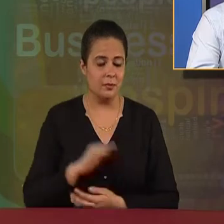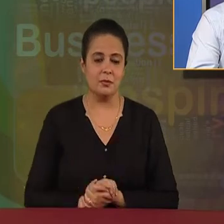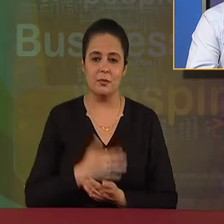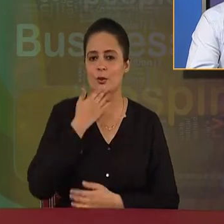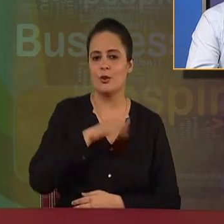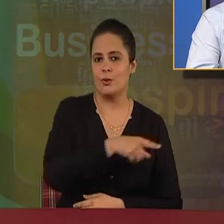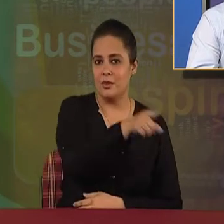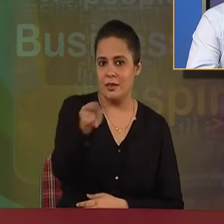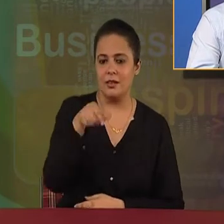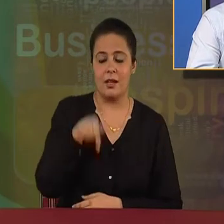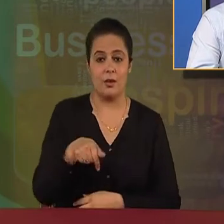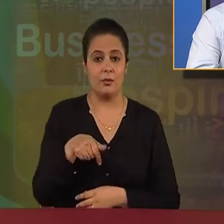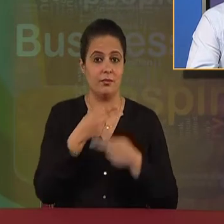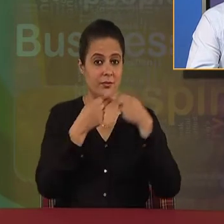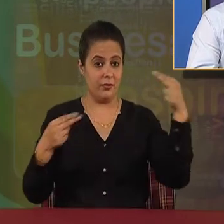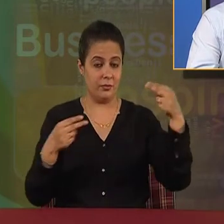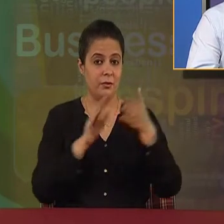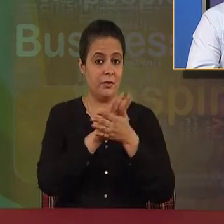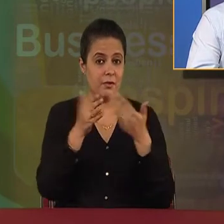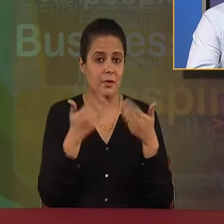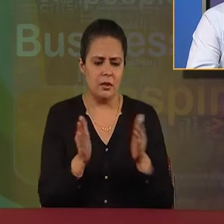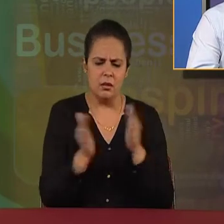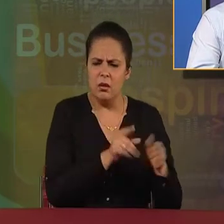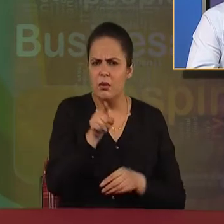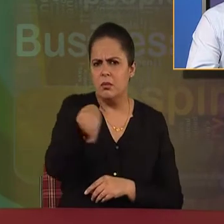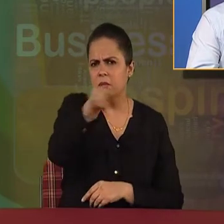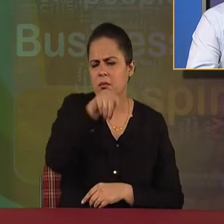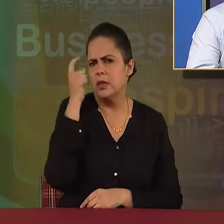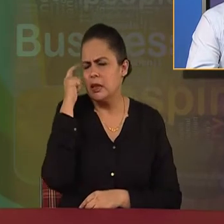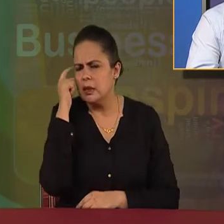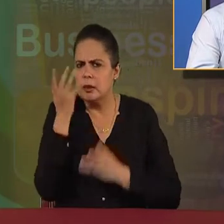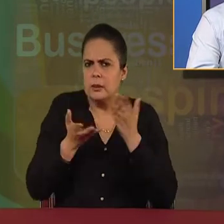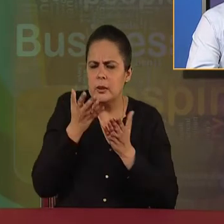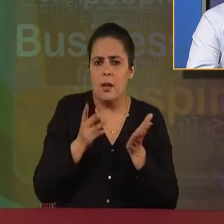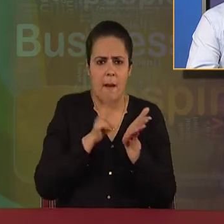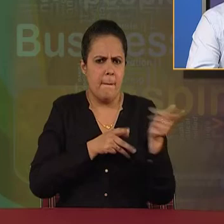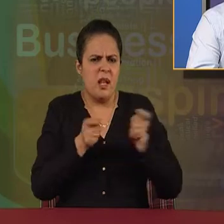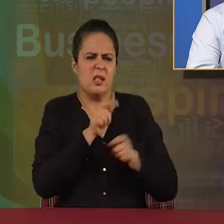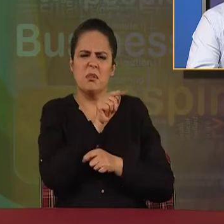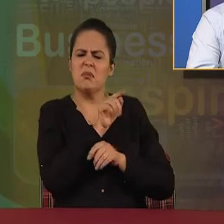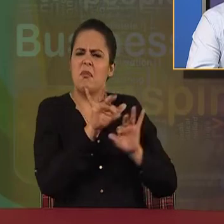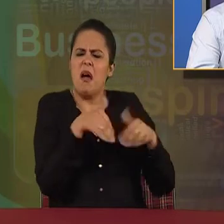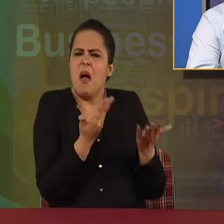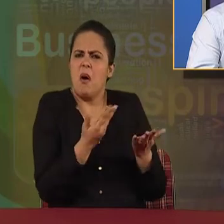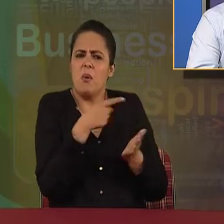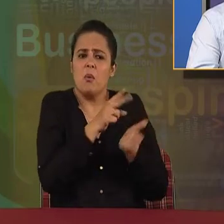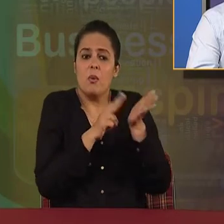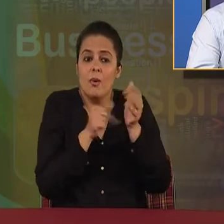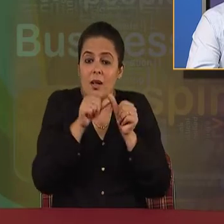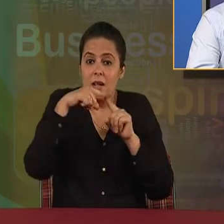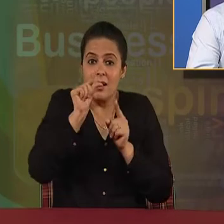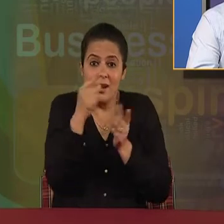all the features of management. Now you must be thinking about the nature of management, whether it is